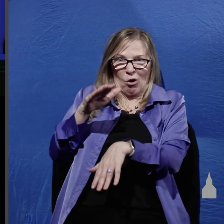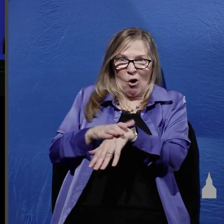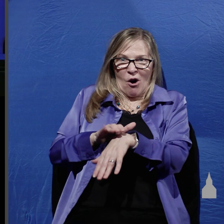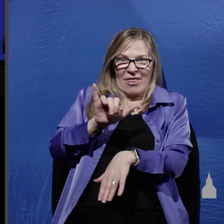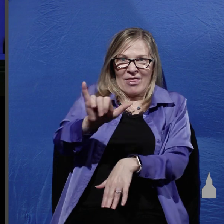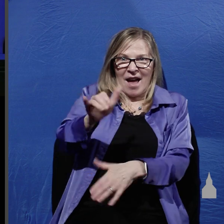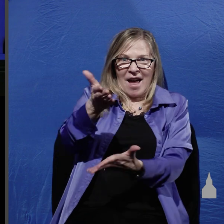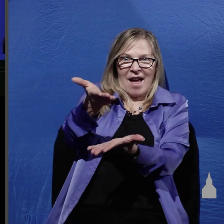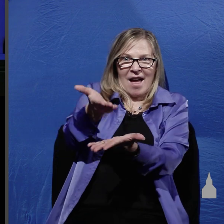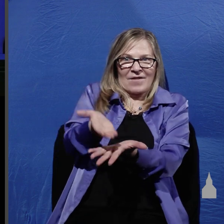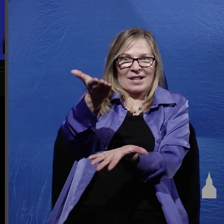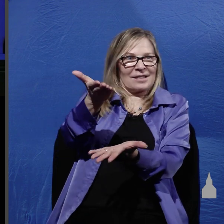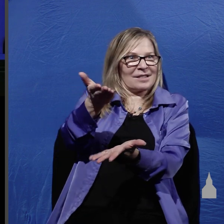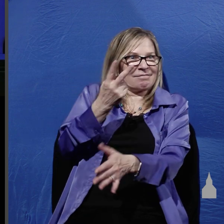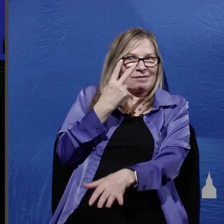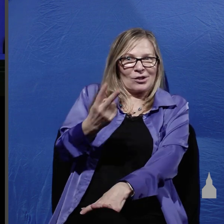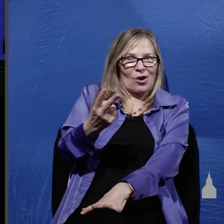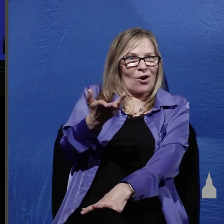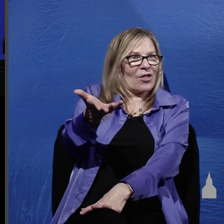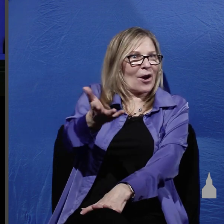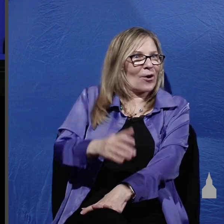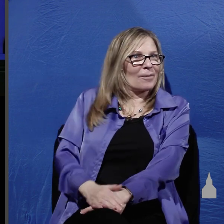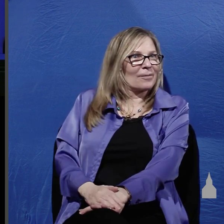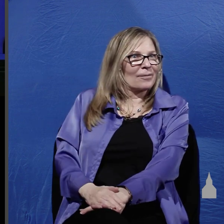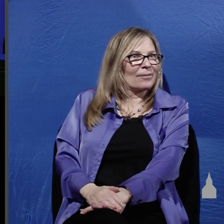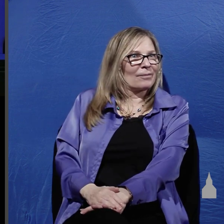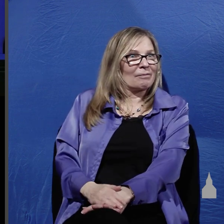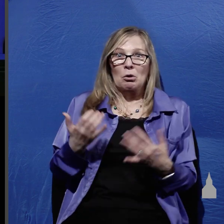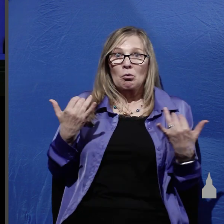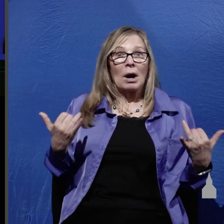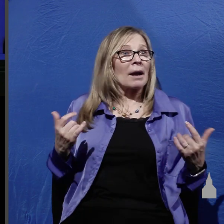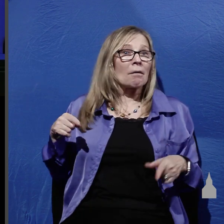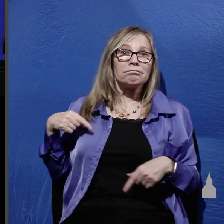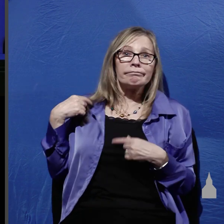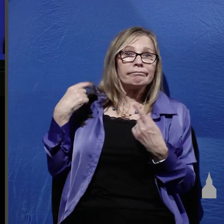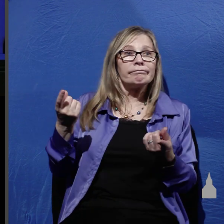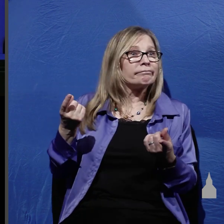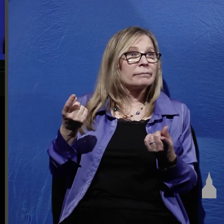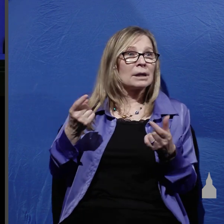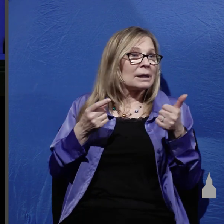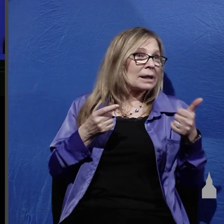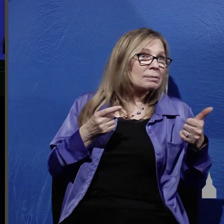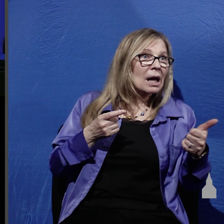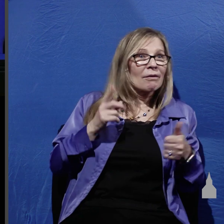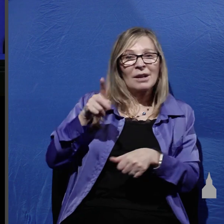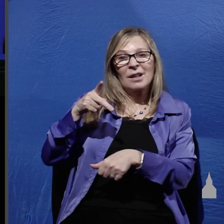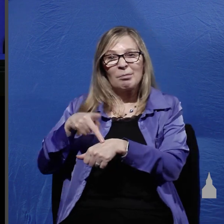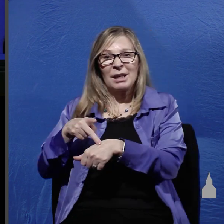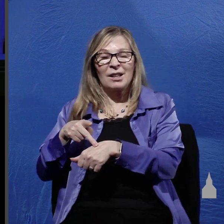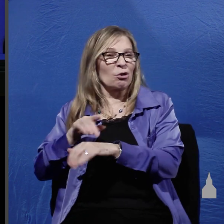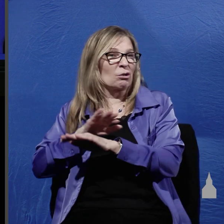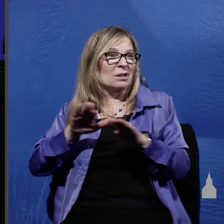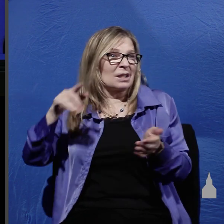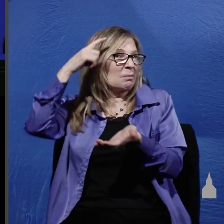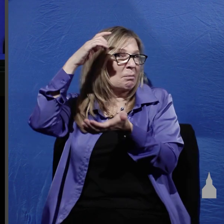evidence that he saw you see at this point in his life neither he nor Peter believed in Christ resurrection because